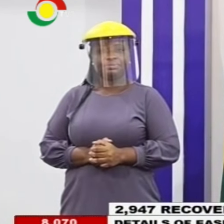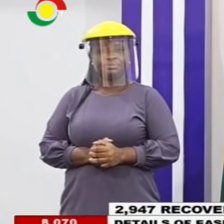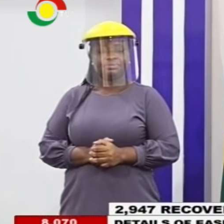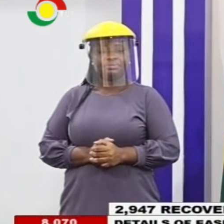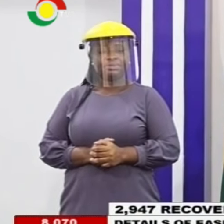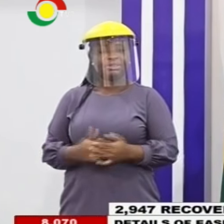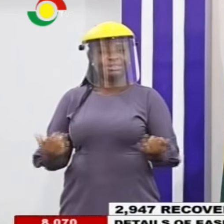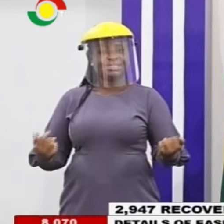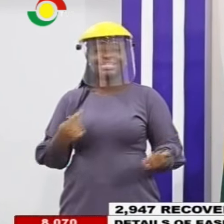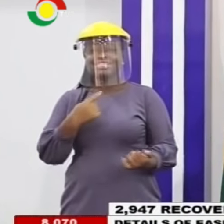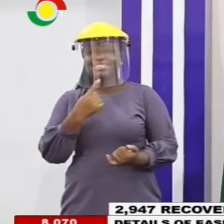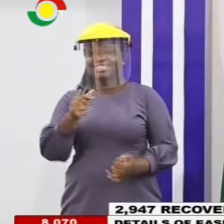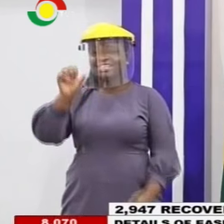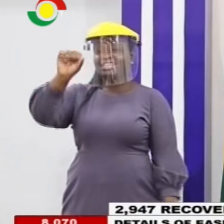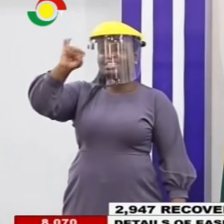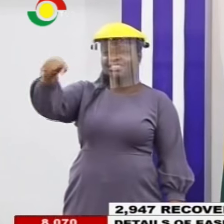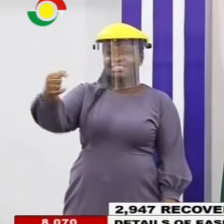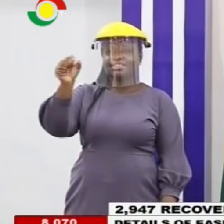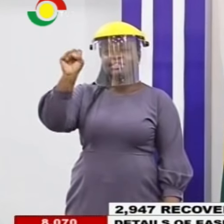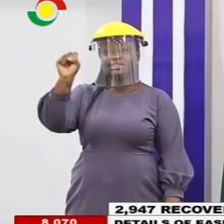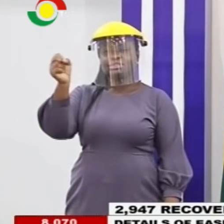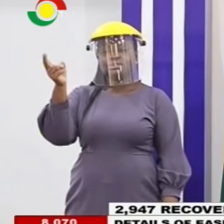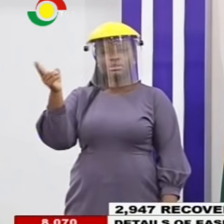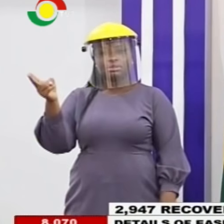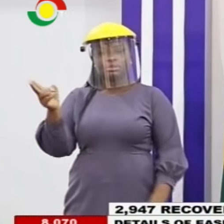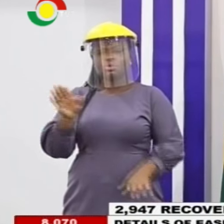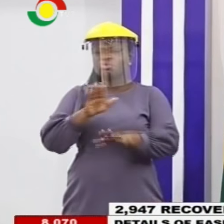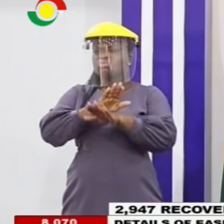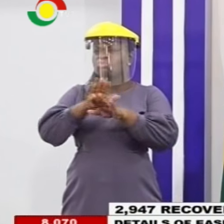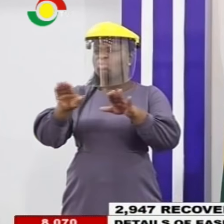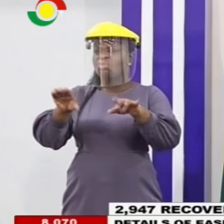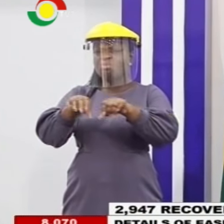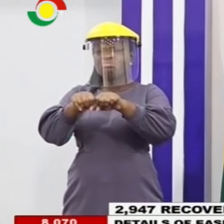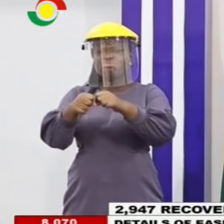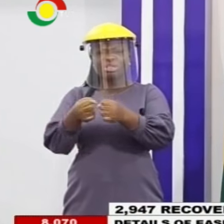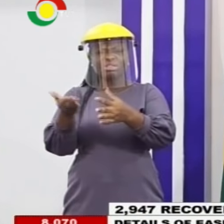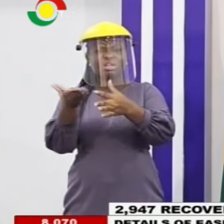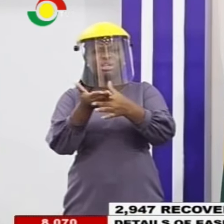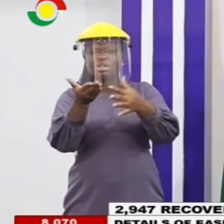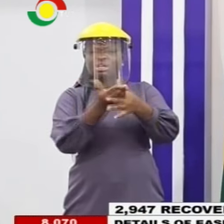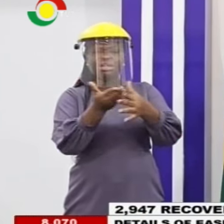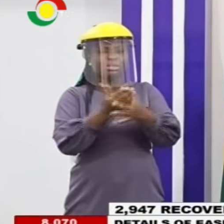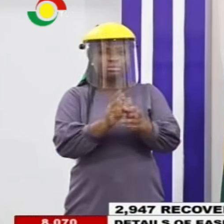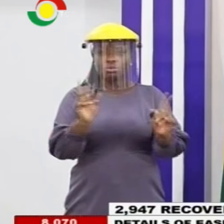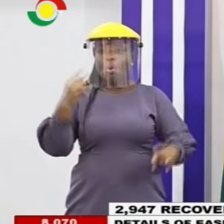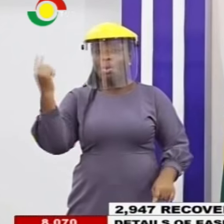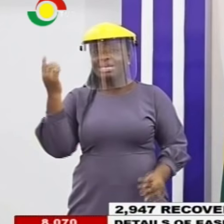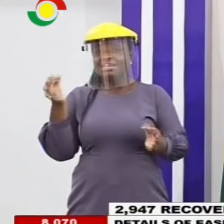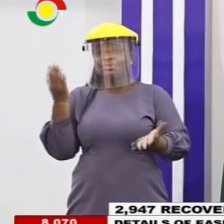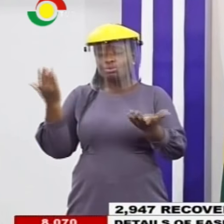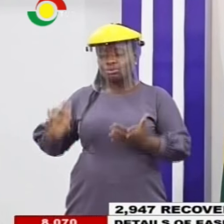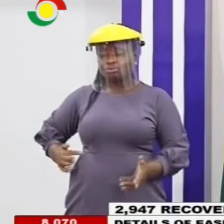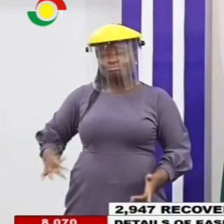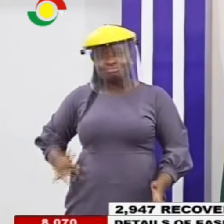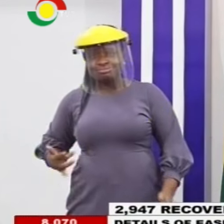And we said for the junior high schools, there will be no outside breaks apart from nature calls. There will be no outside breaks. We expect